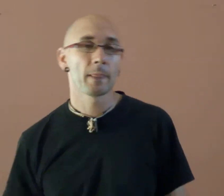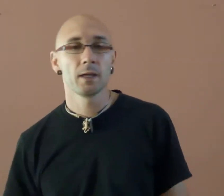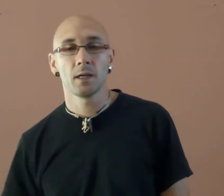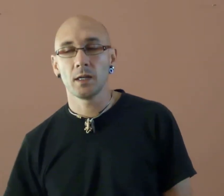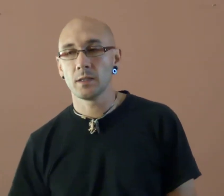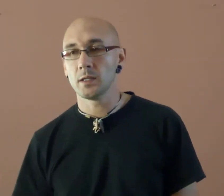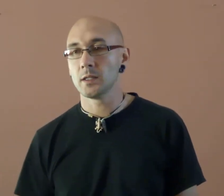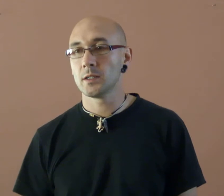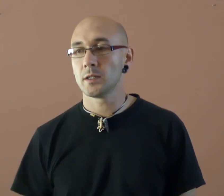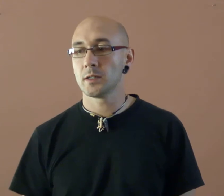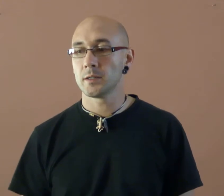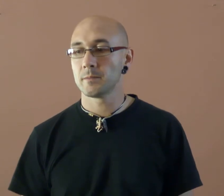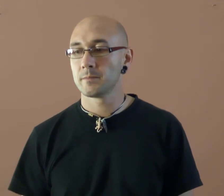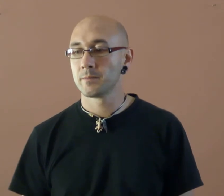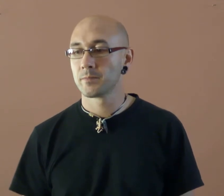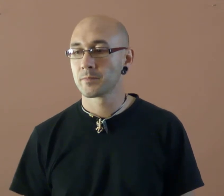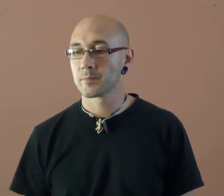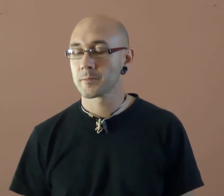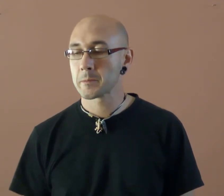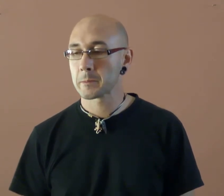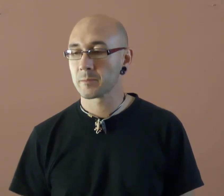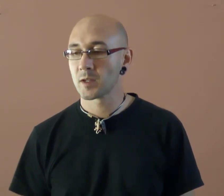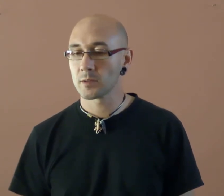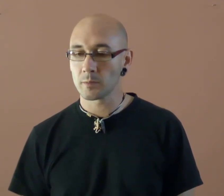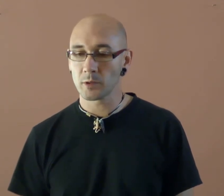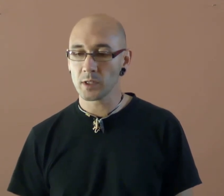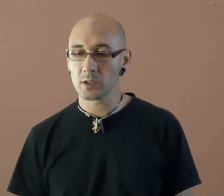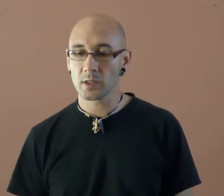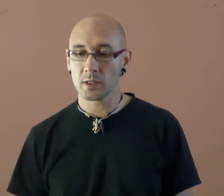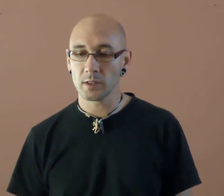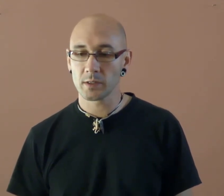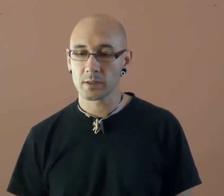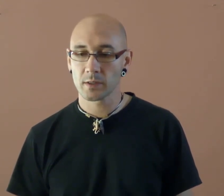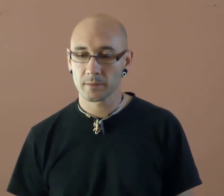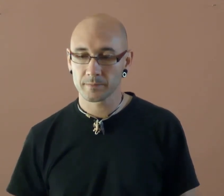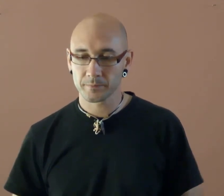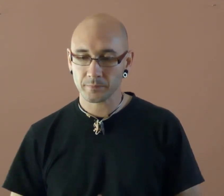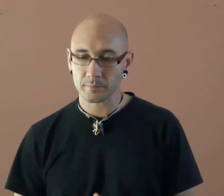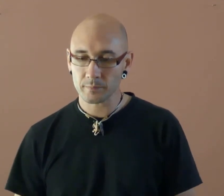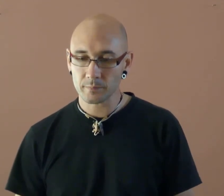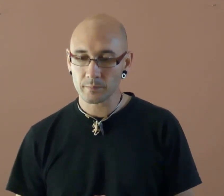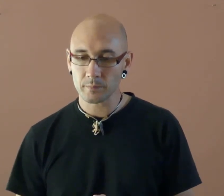And then, the bridge is...